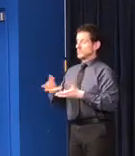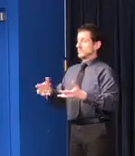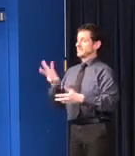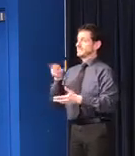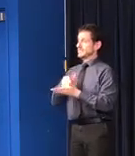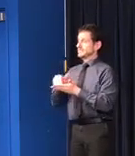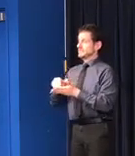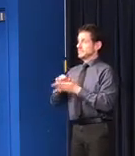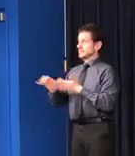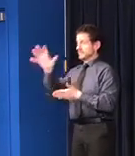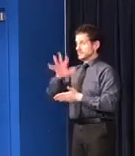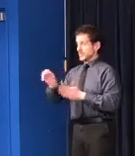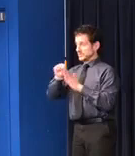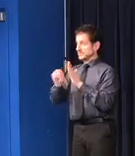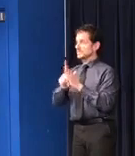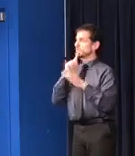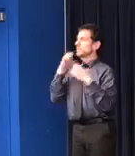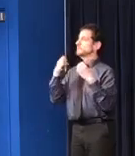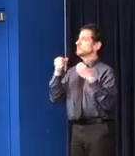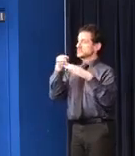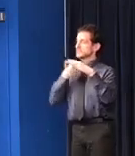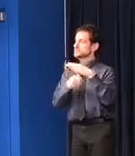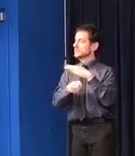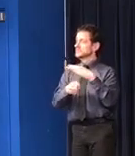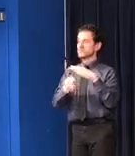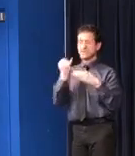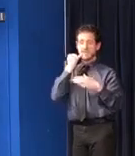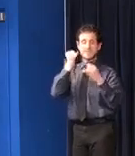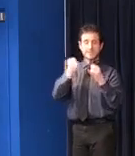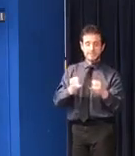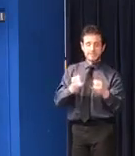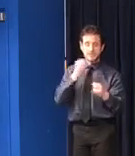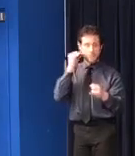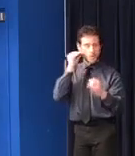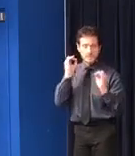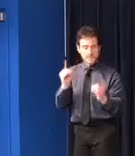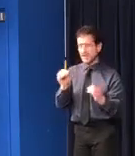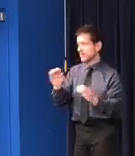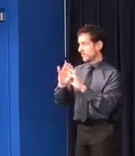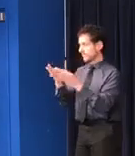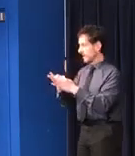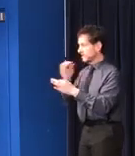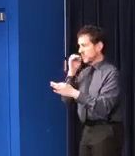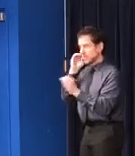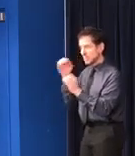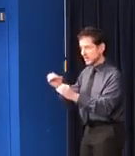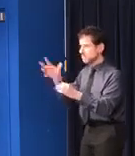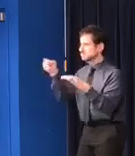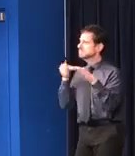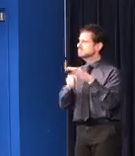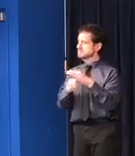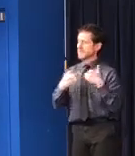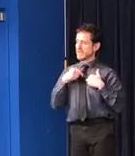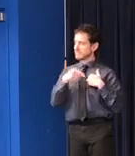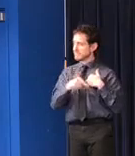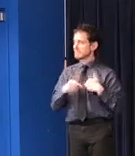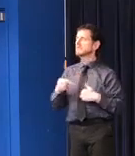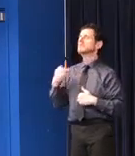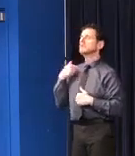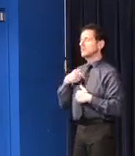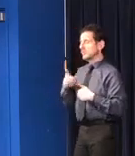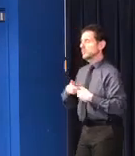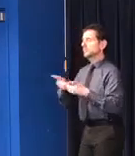emergency lodging for individuals and families experiencing homelessness. These flexible funds will be made available through local